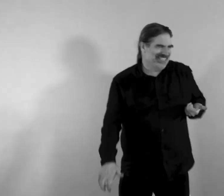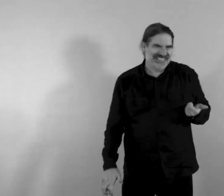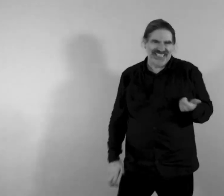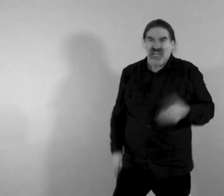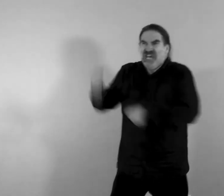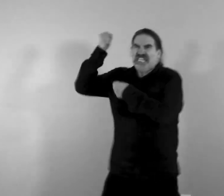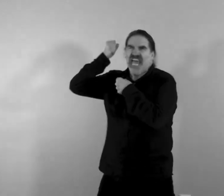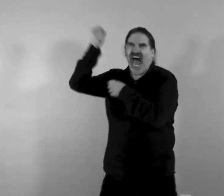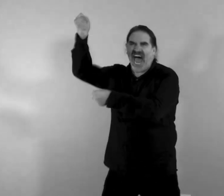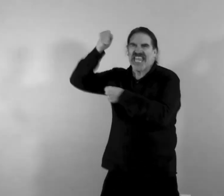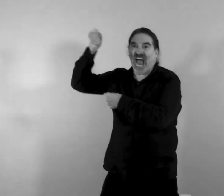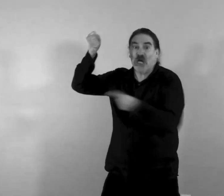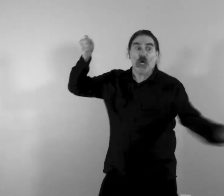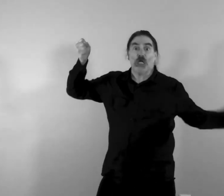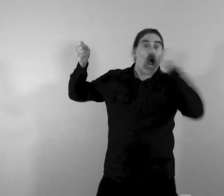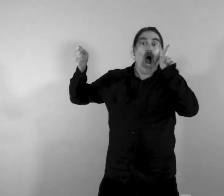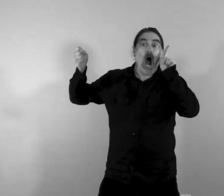protester billy clubbed